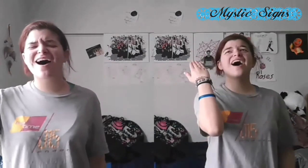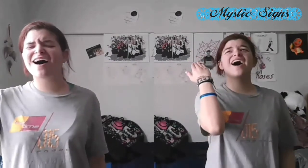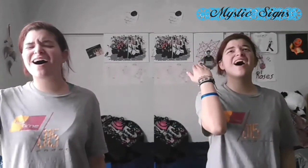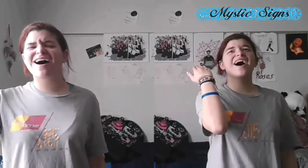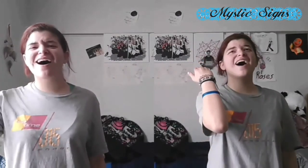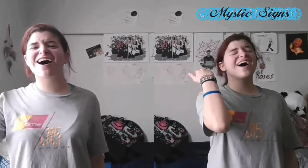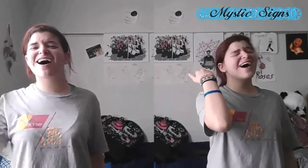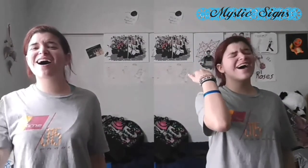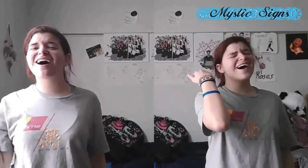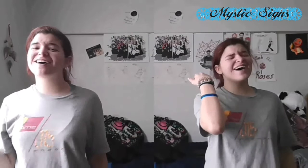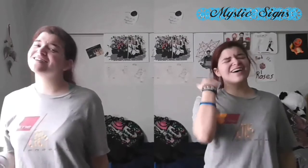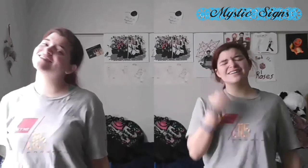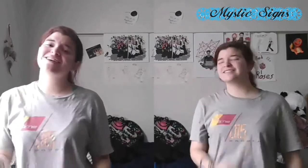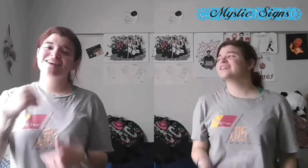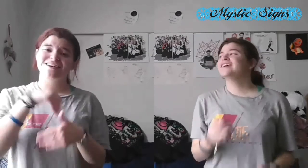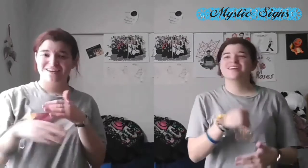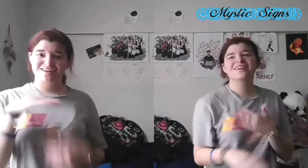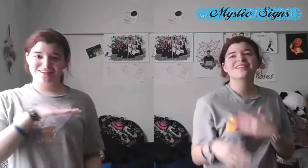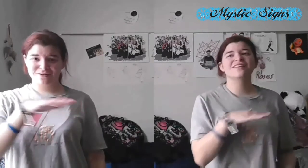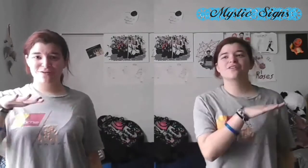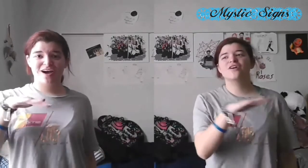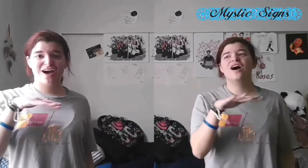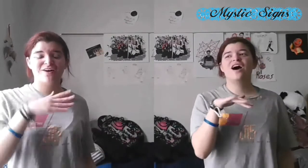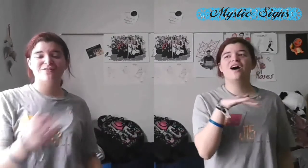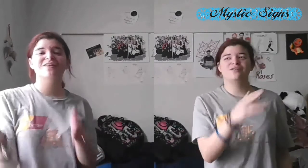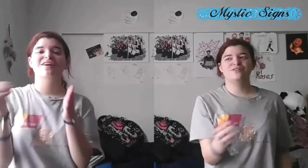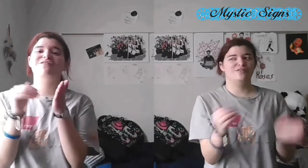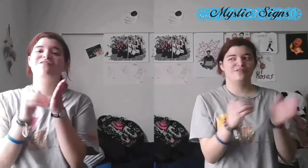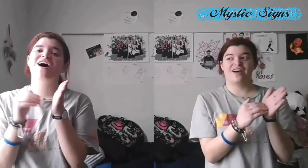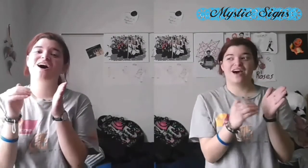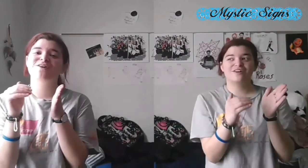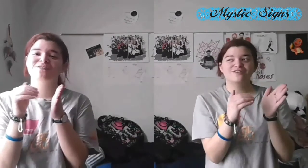in a crowd of thousands,